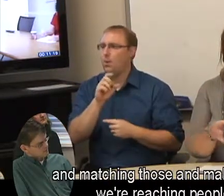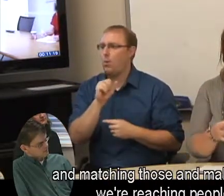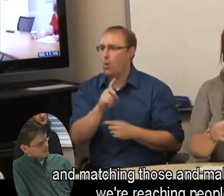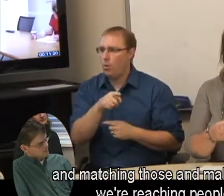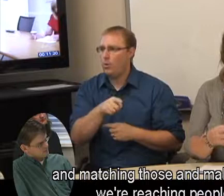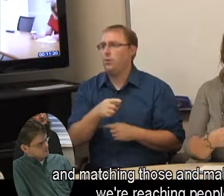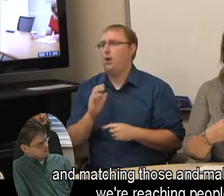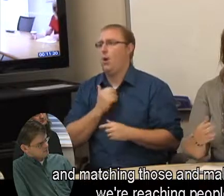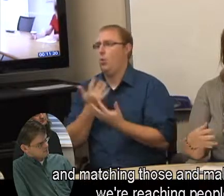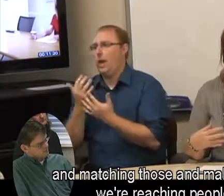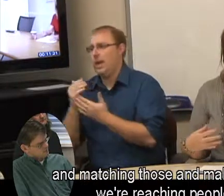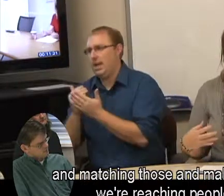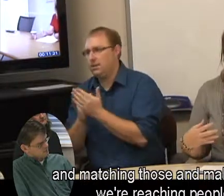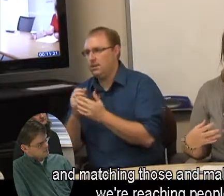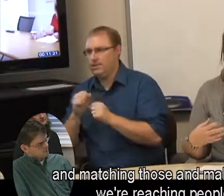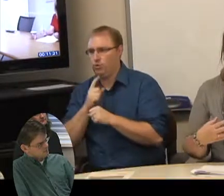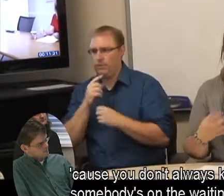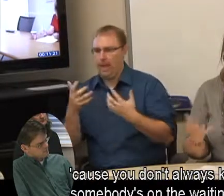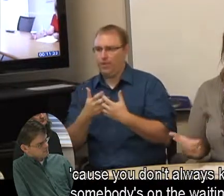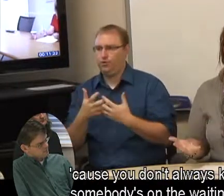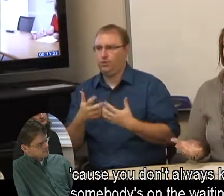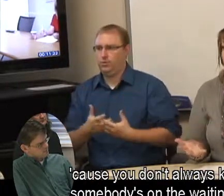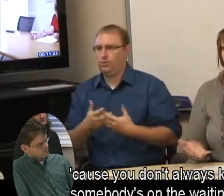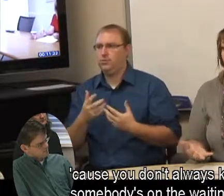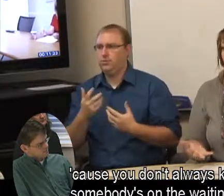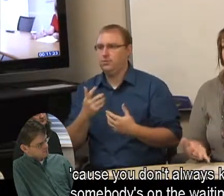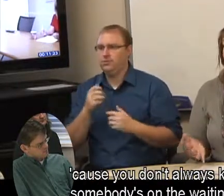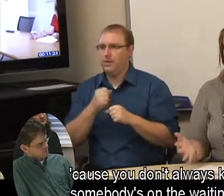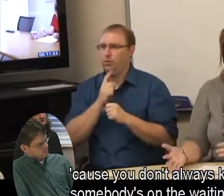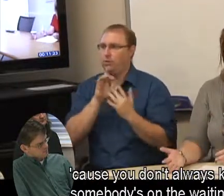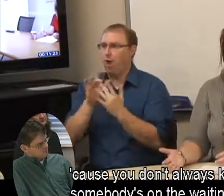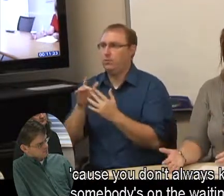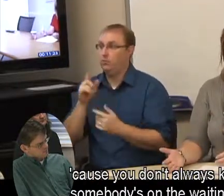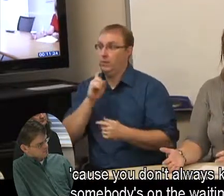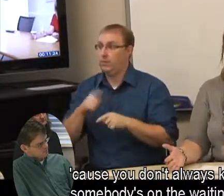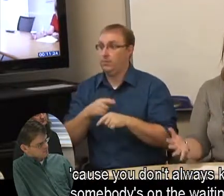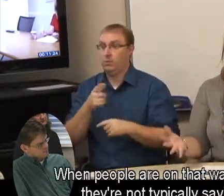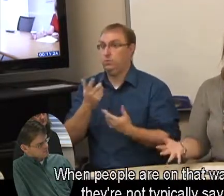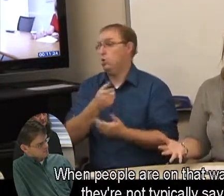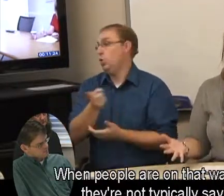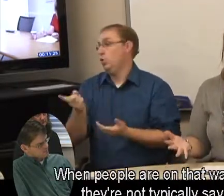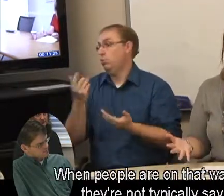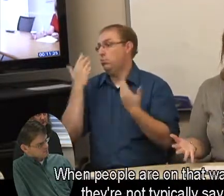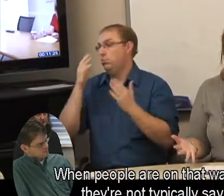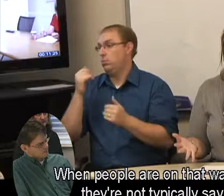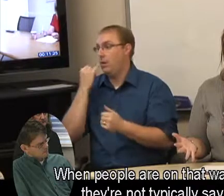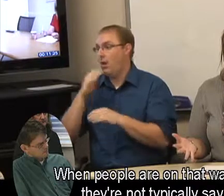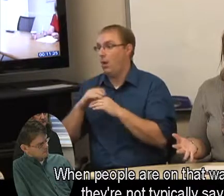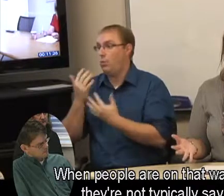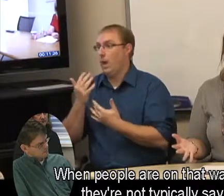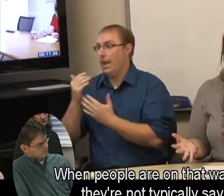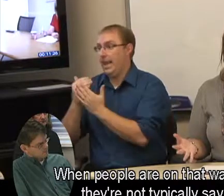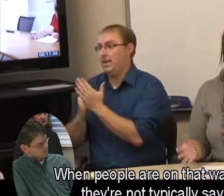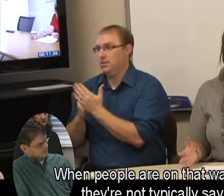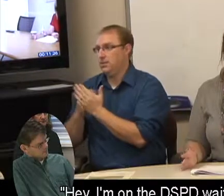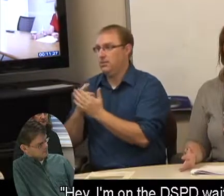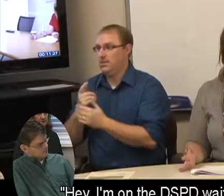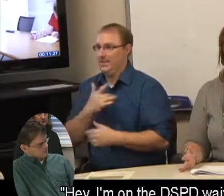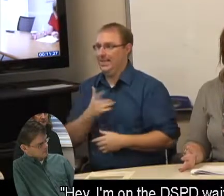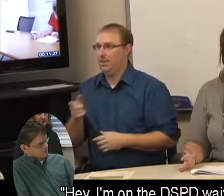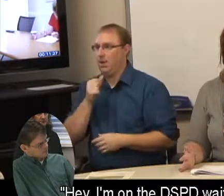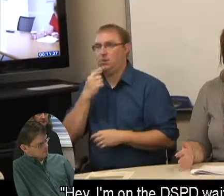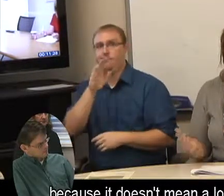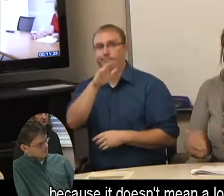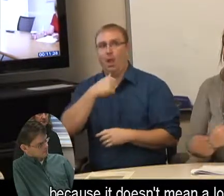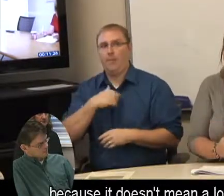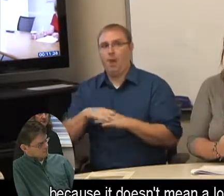matching those and making sure we're reaching people. Because you don't always know if somebody is on the waiting list. When people are on that waiting list, they're not typically saying, hey, I'm on